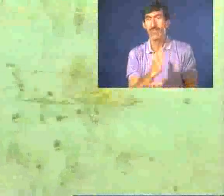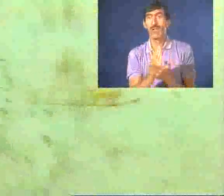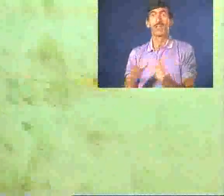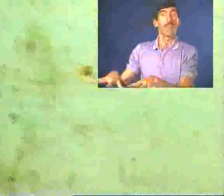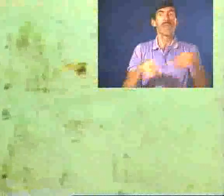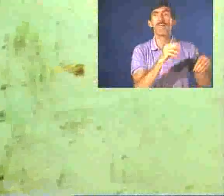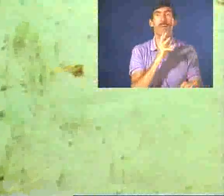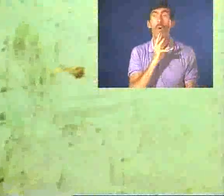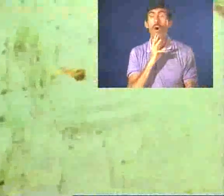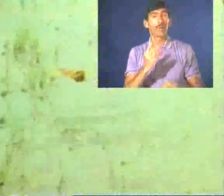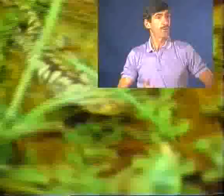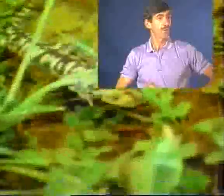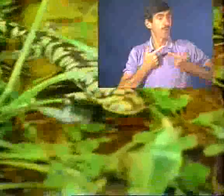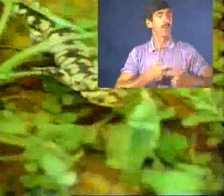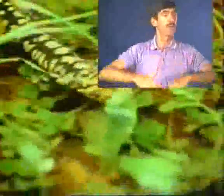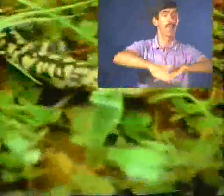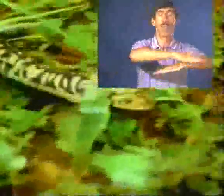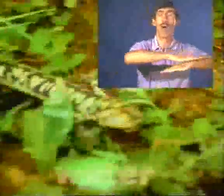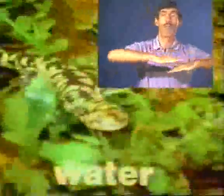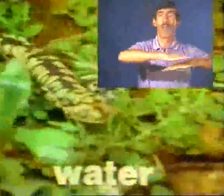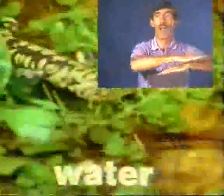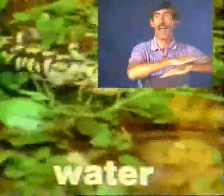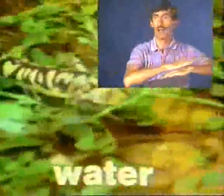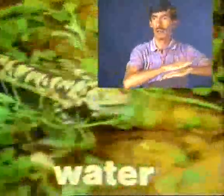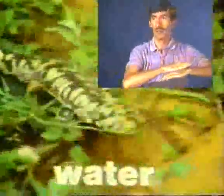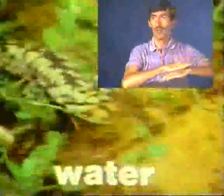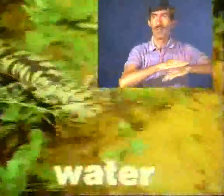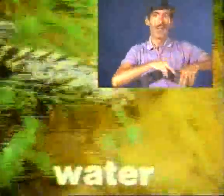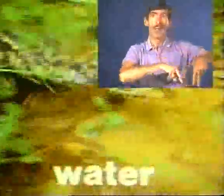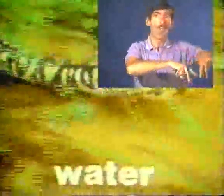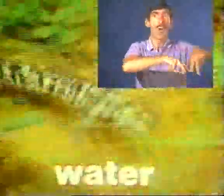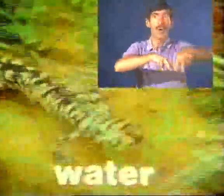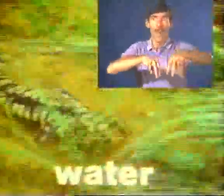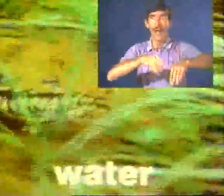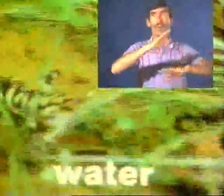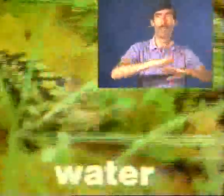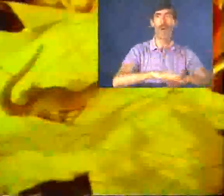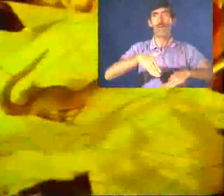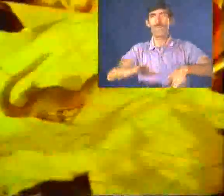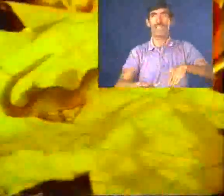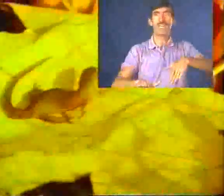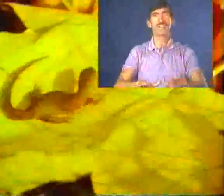Some leave the water just to live upon the land, and walk them out upon their feet.